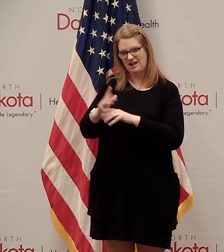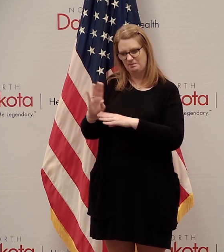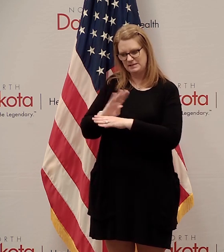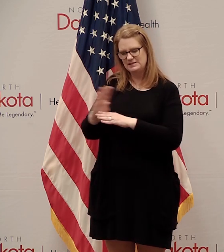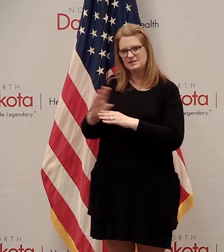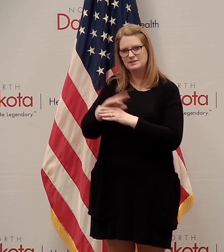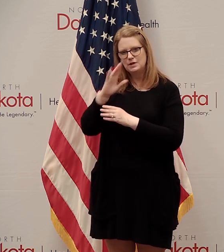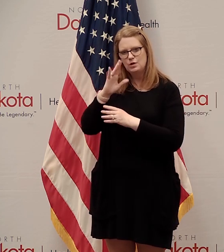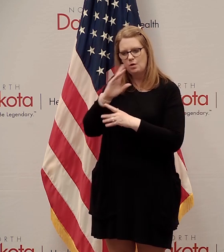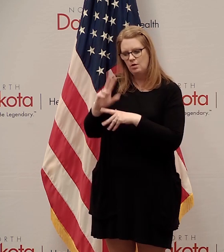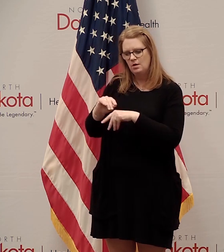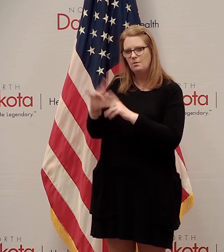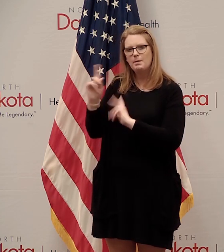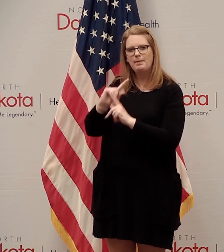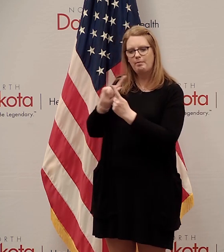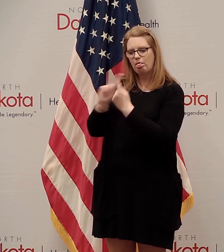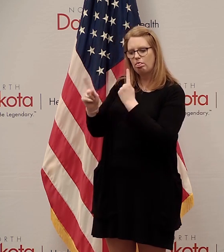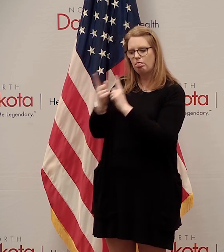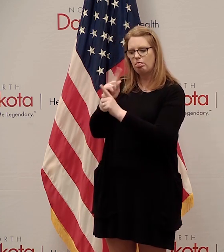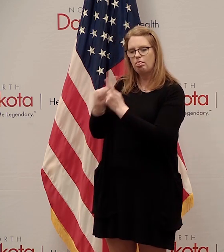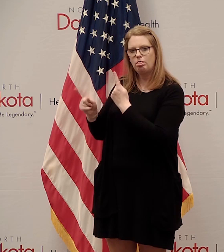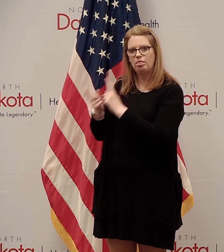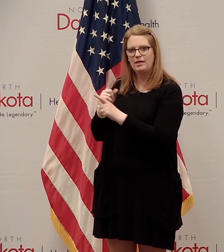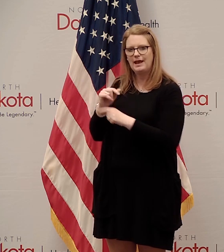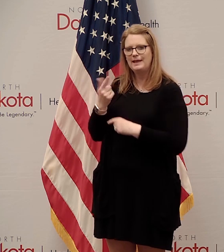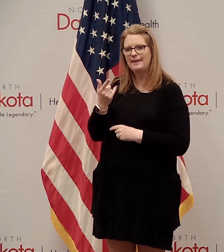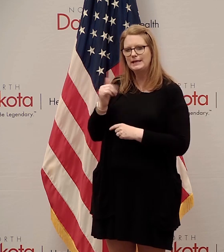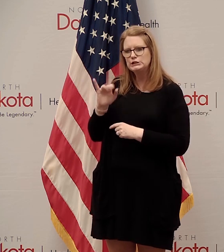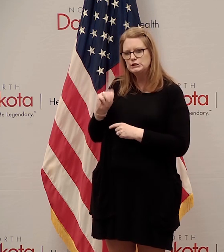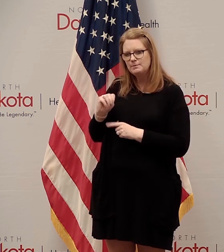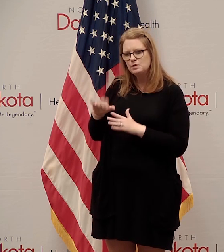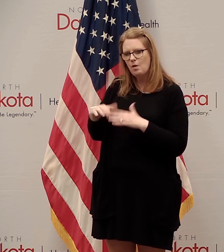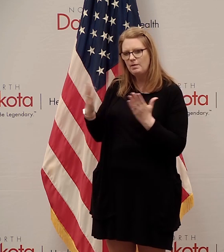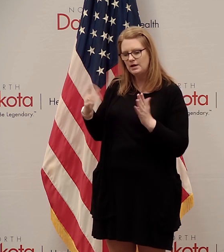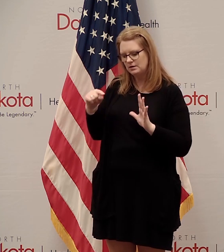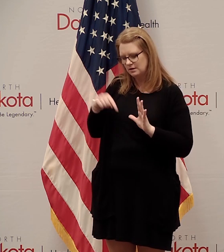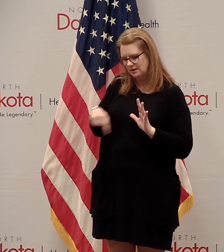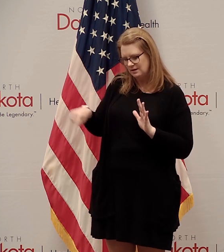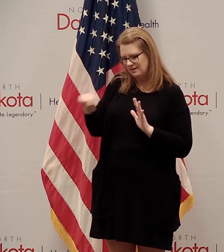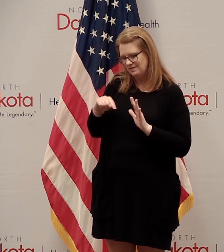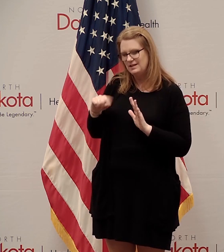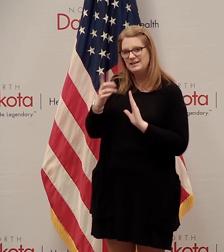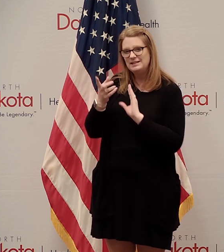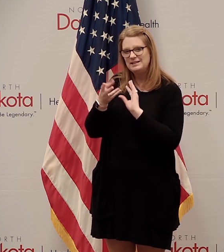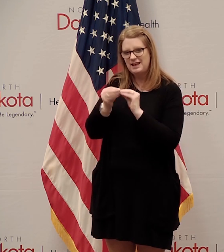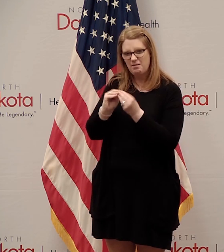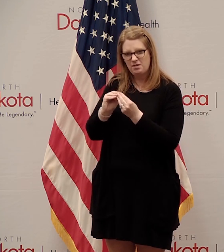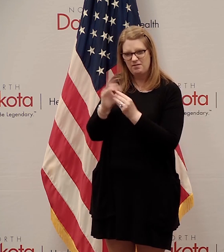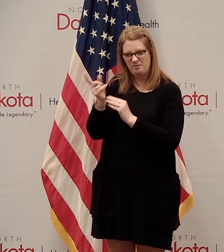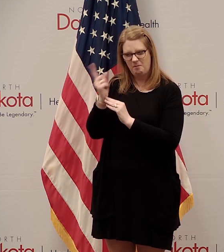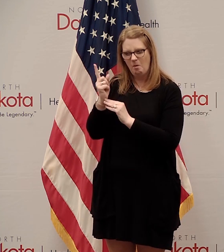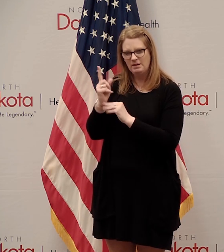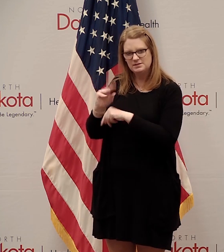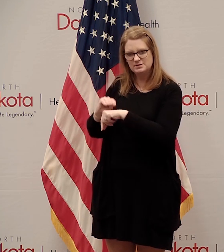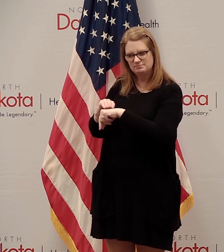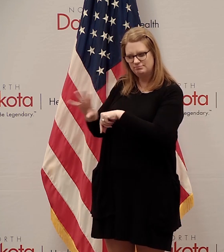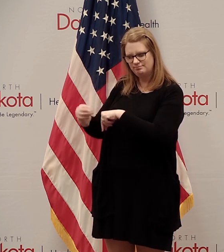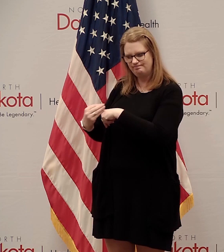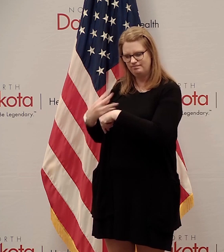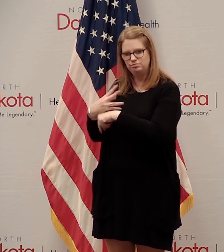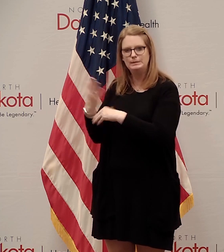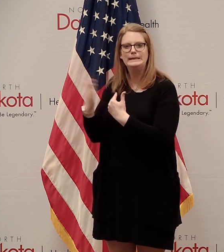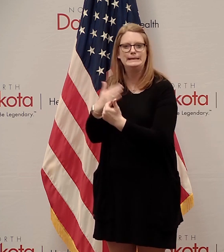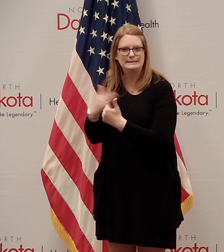restaurants, movie theaters, and gyms opening up that high, those high contact moments. The way the transmission occurs, if